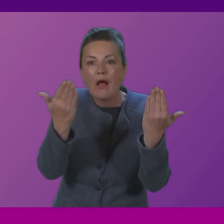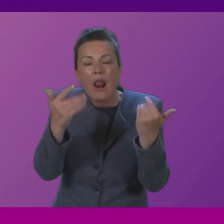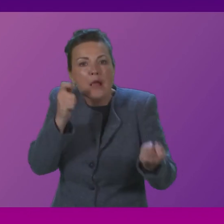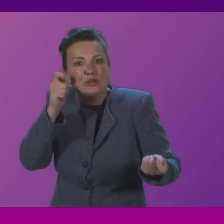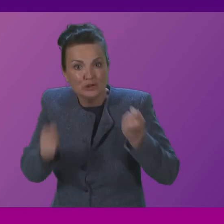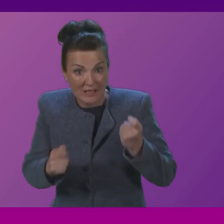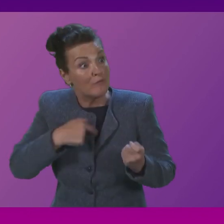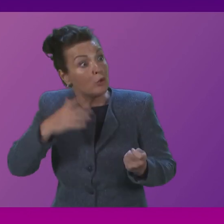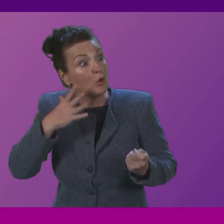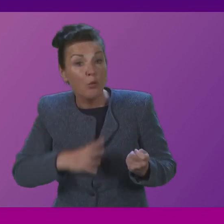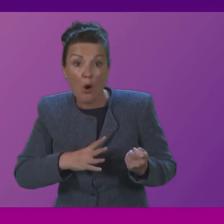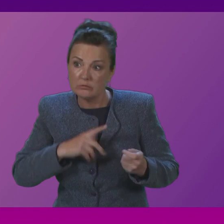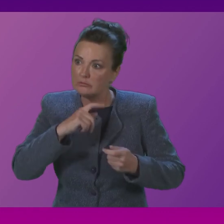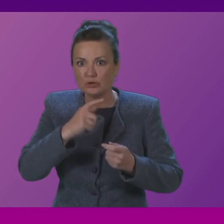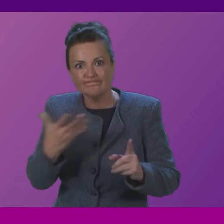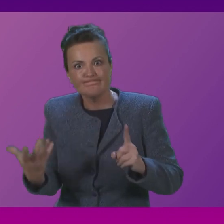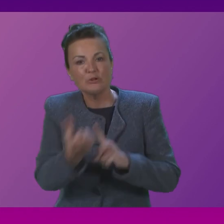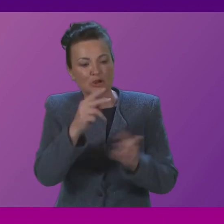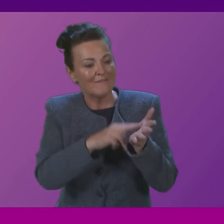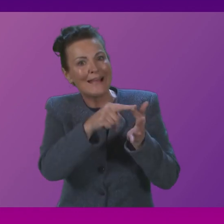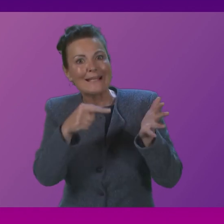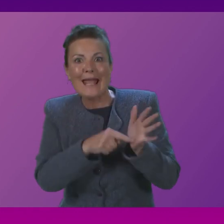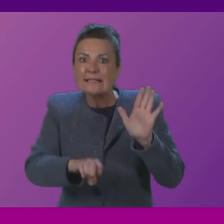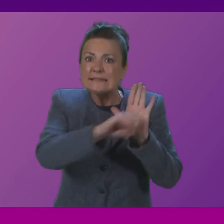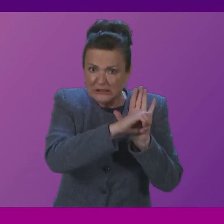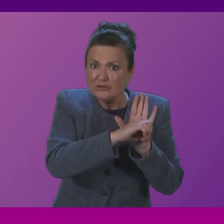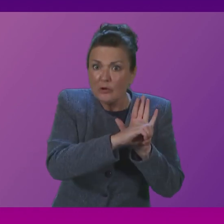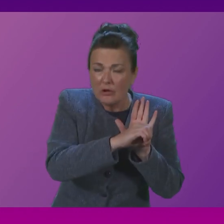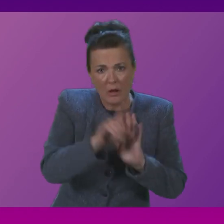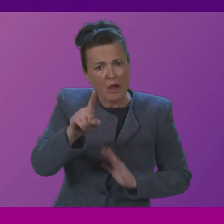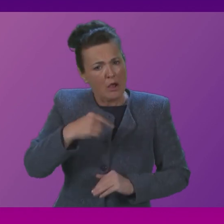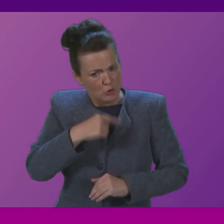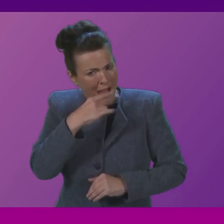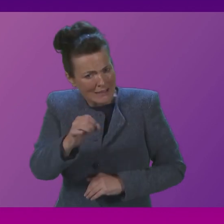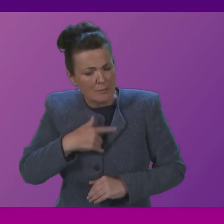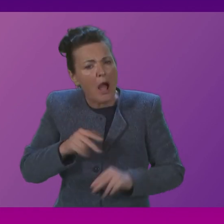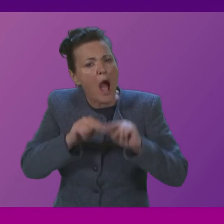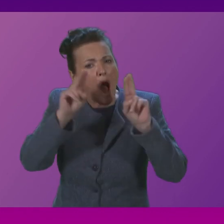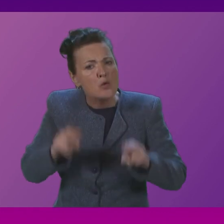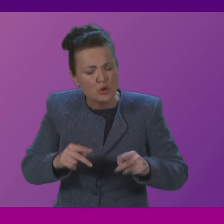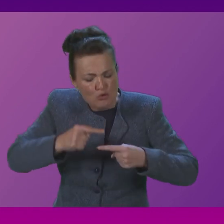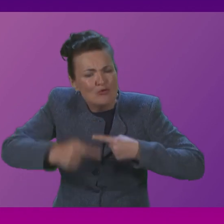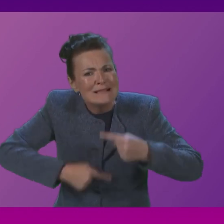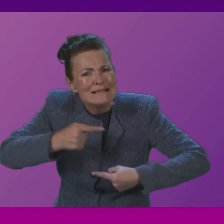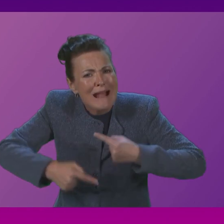2013 target of 50% household recycling be met Scotland